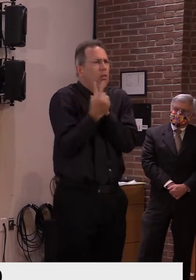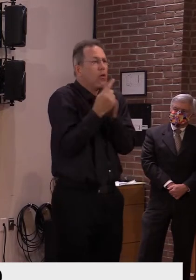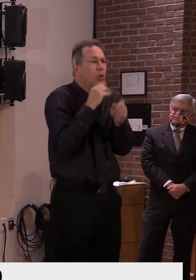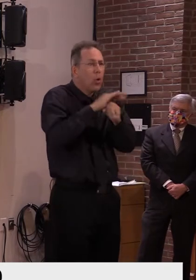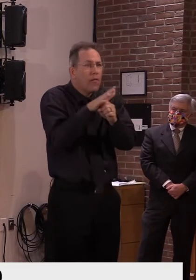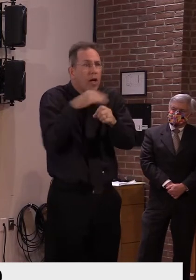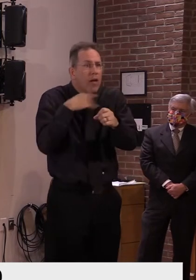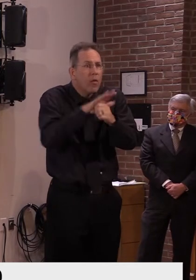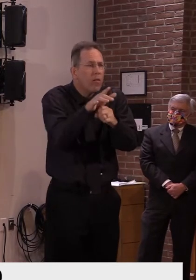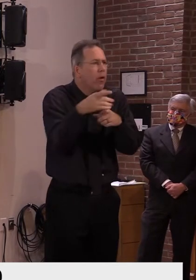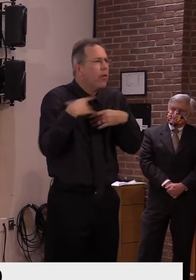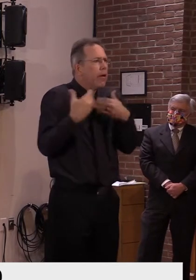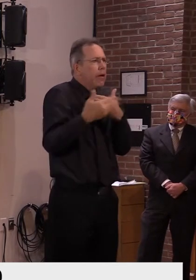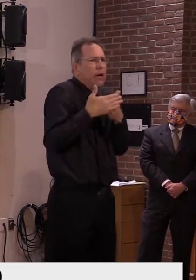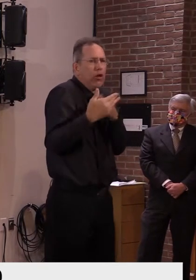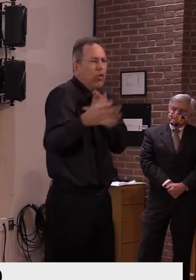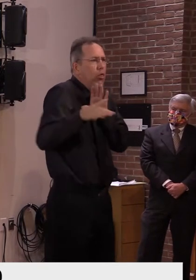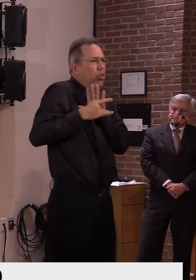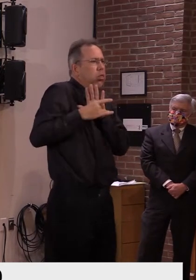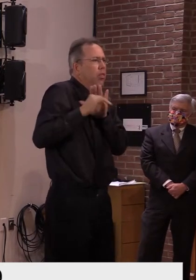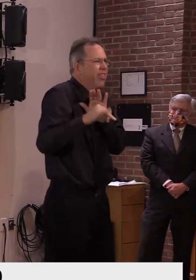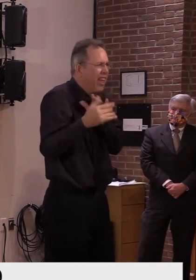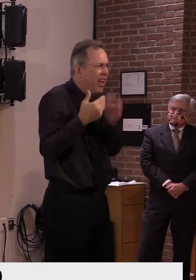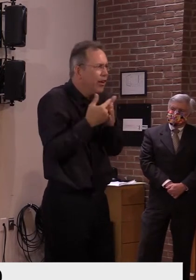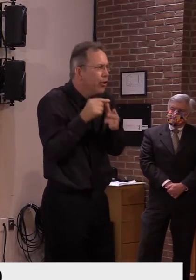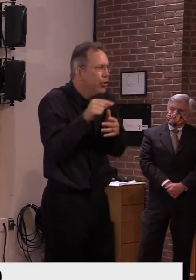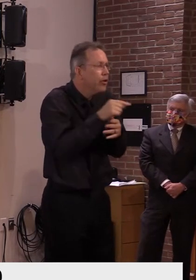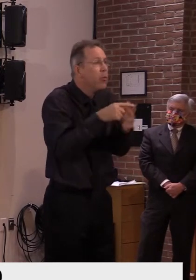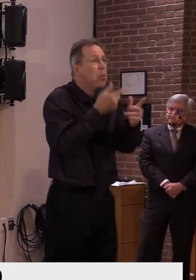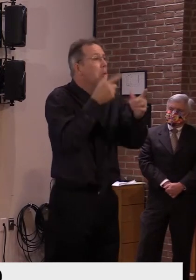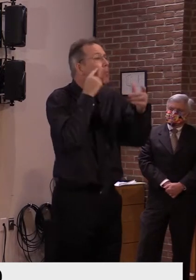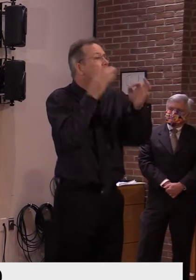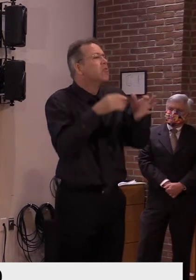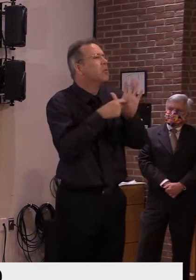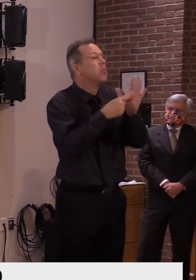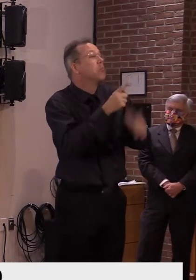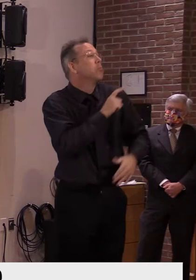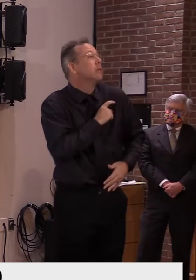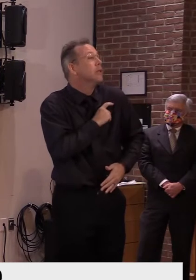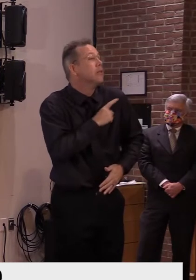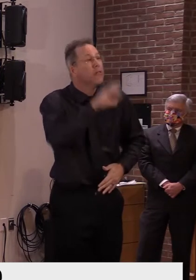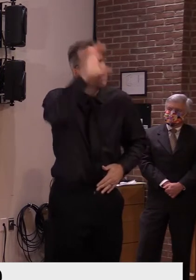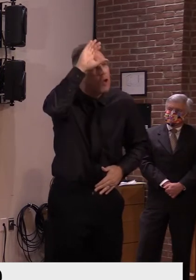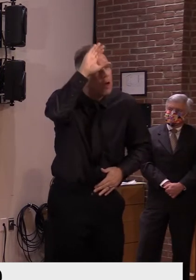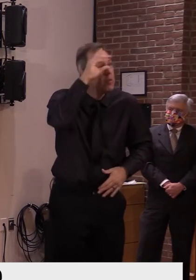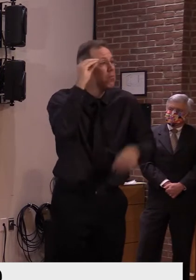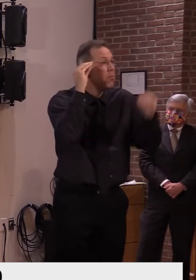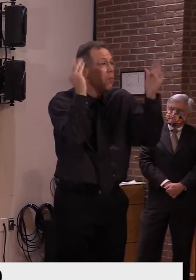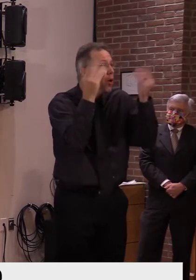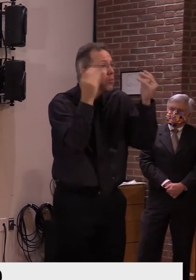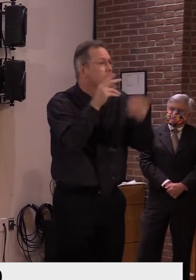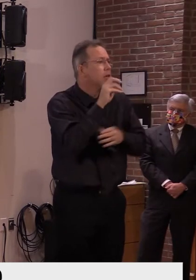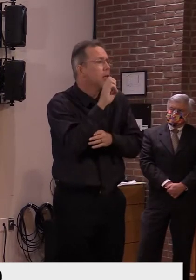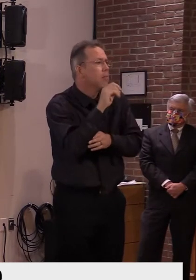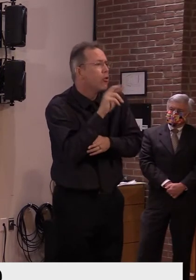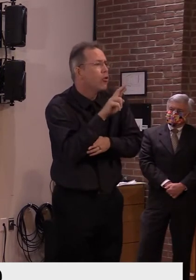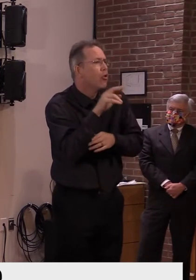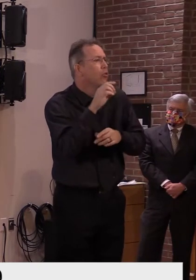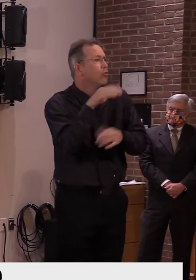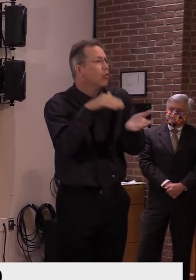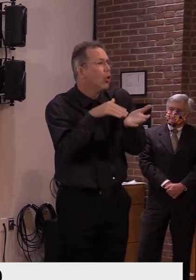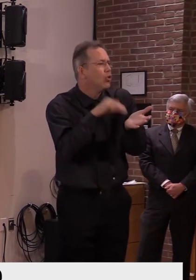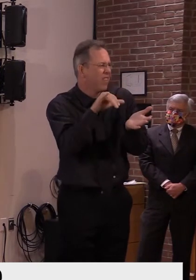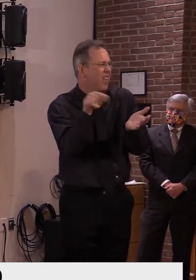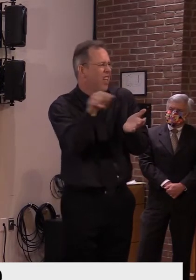teachers, police, etc. We will not be enrolling young, healthy people that will not have symptomatic coronavirus.